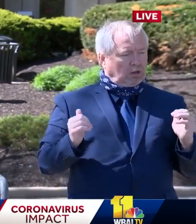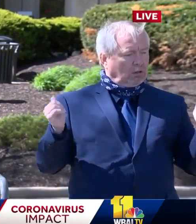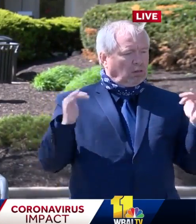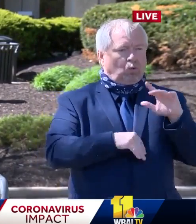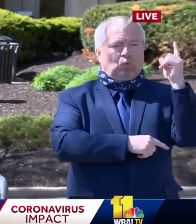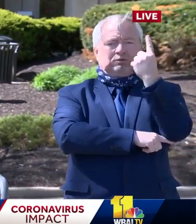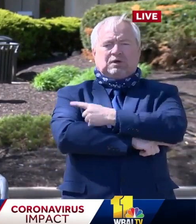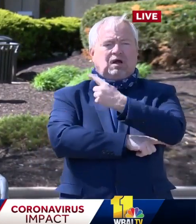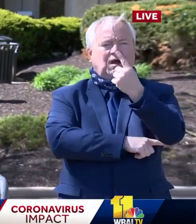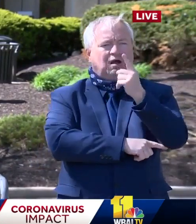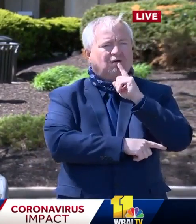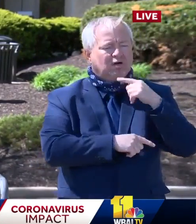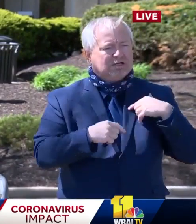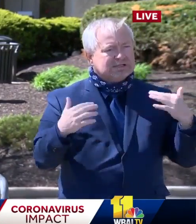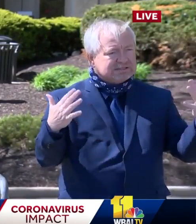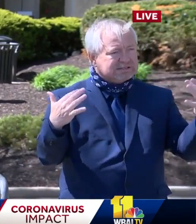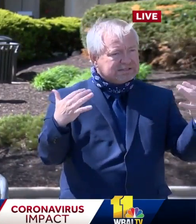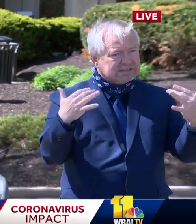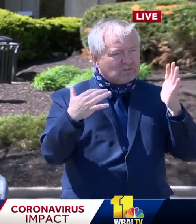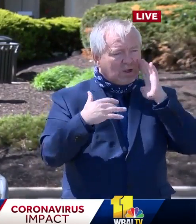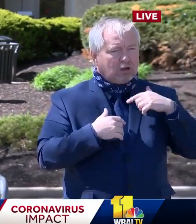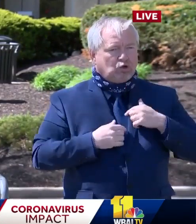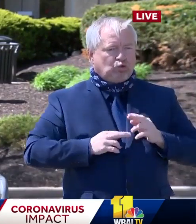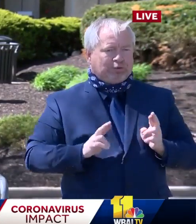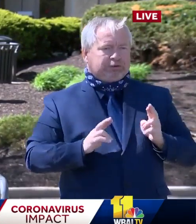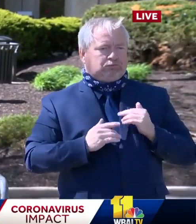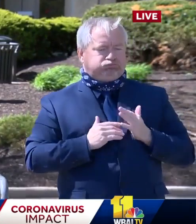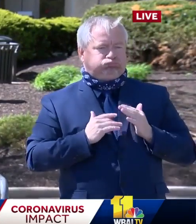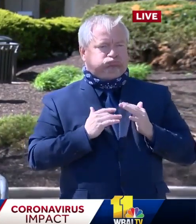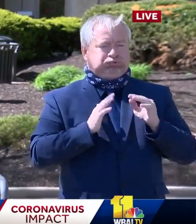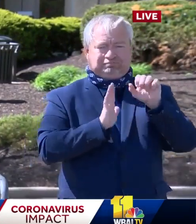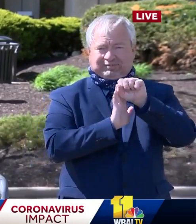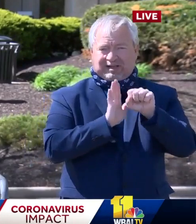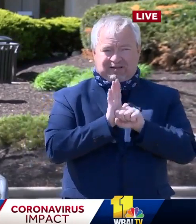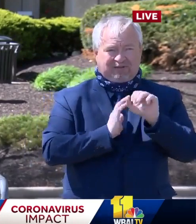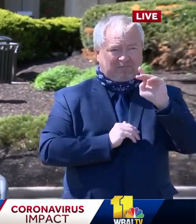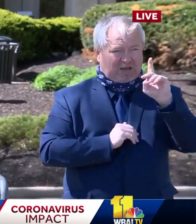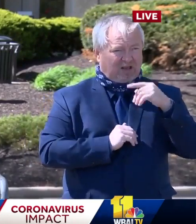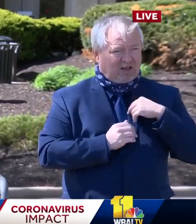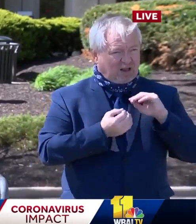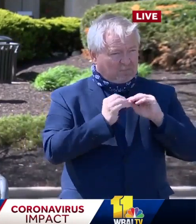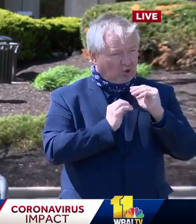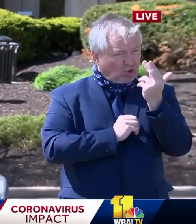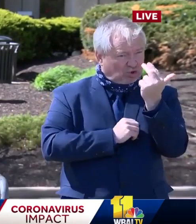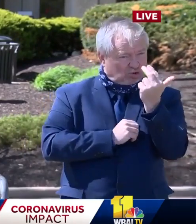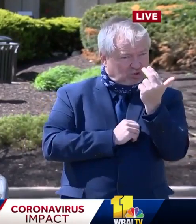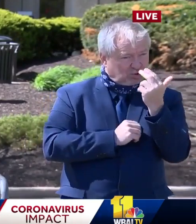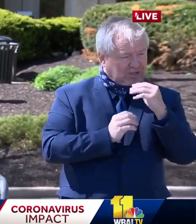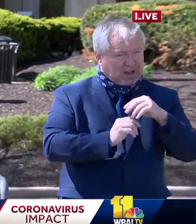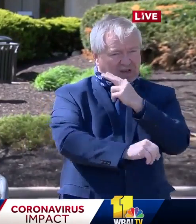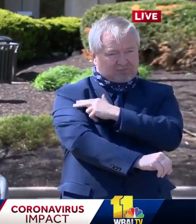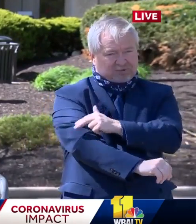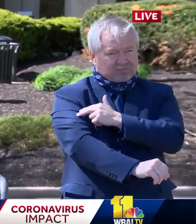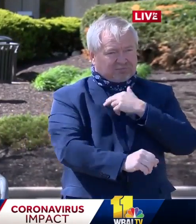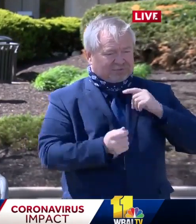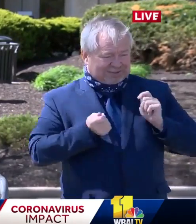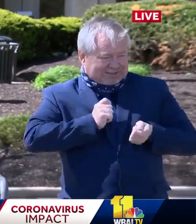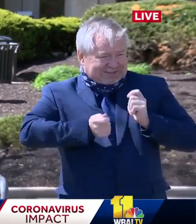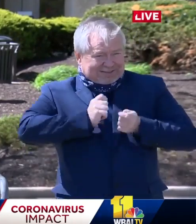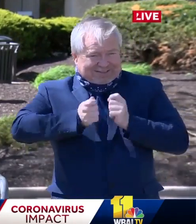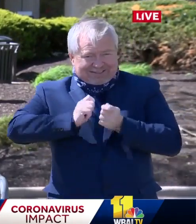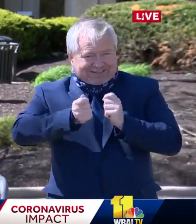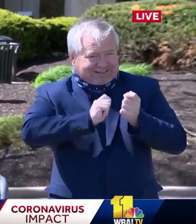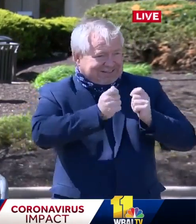system, 13 hospitals across the state of Maryland, we've been able to leverage the resources that define our health